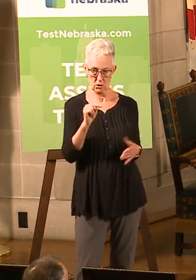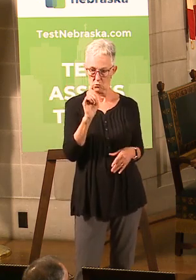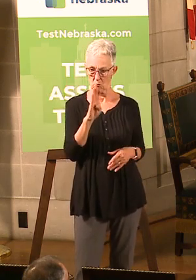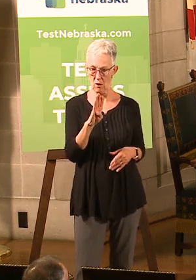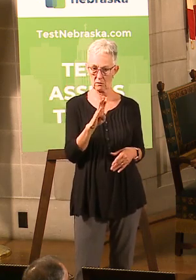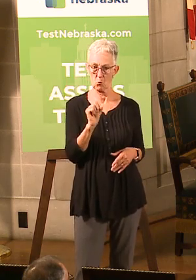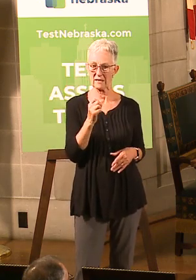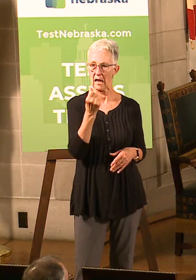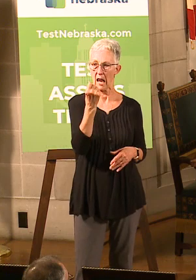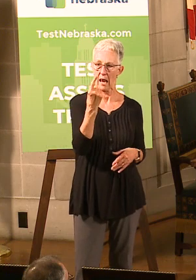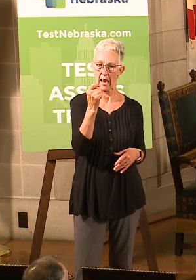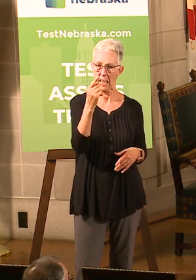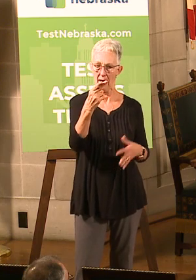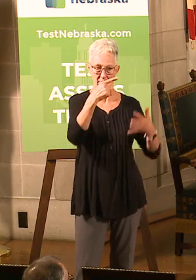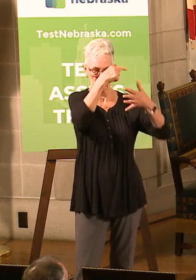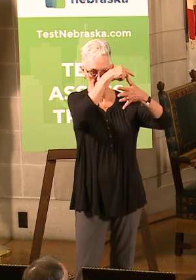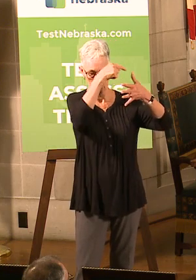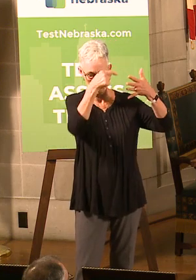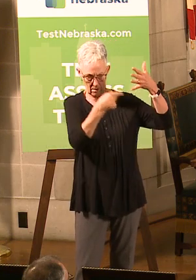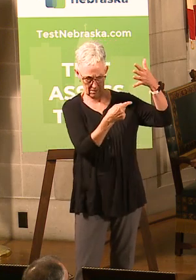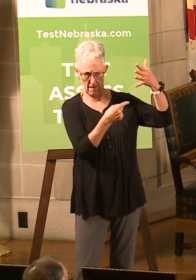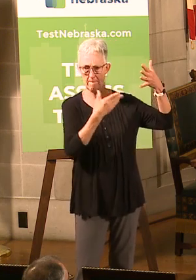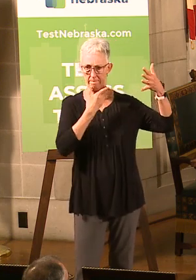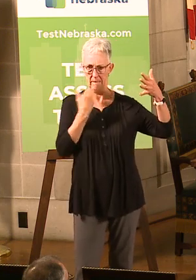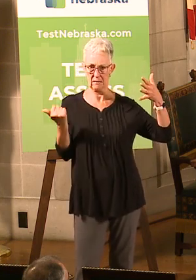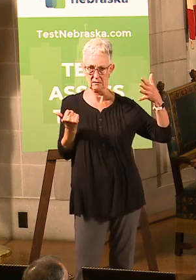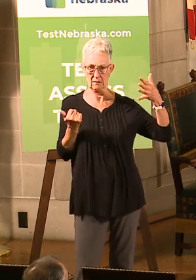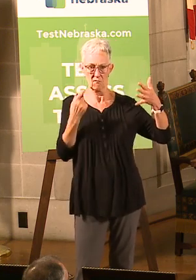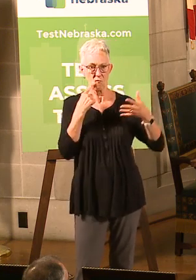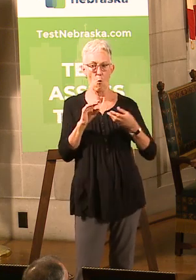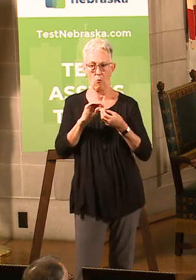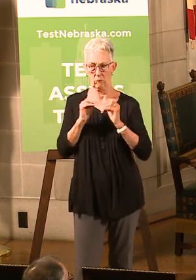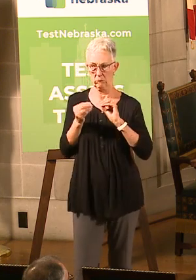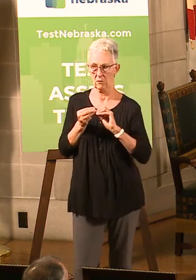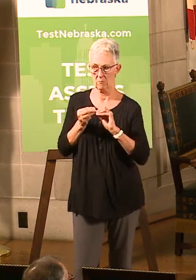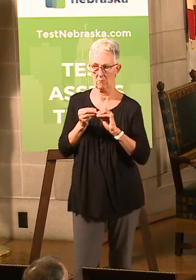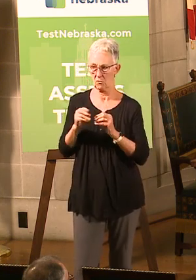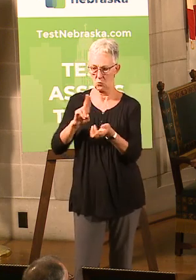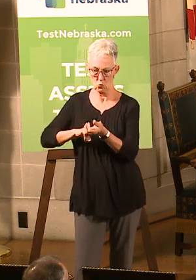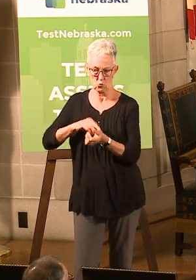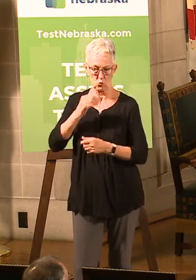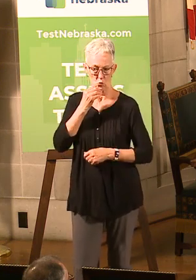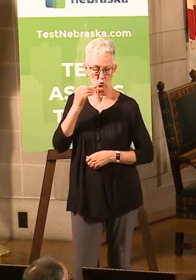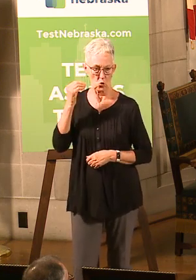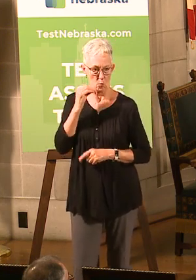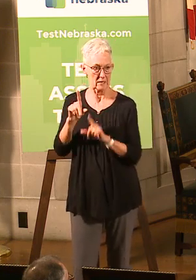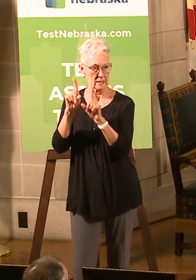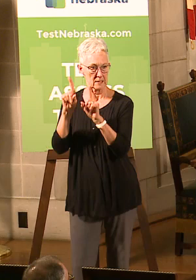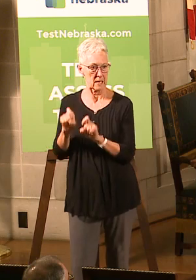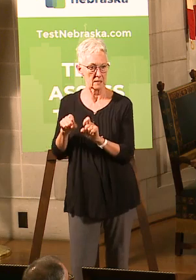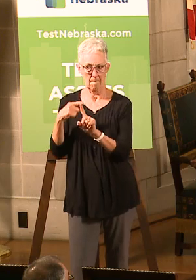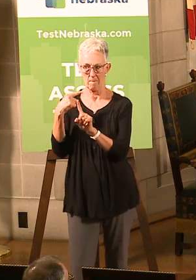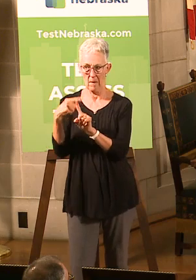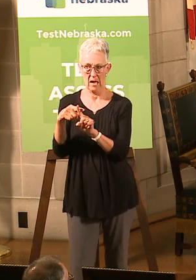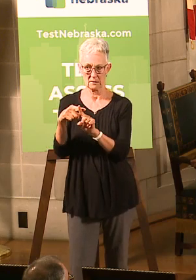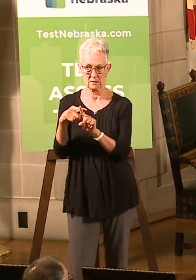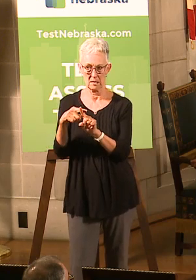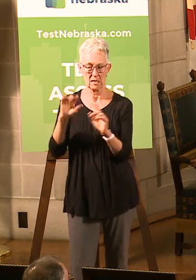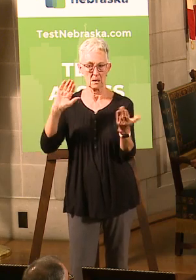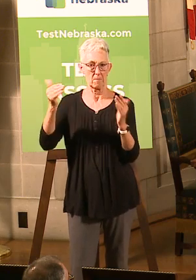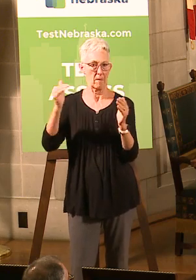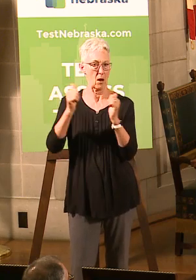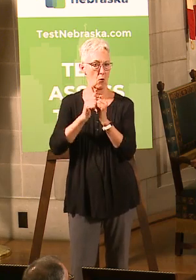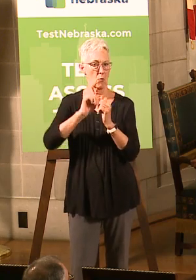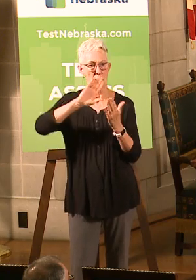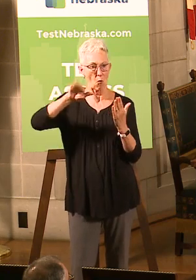best for the number of long-term care residents testing positive per 1,000 residents of all the 50